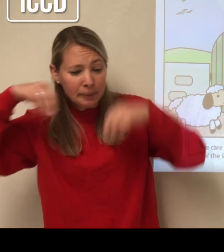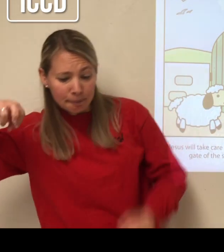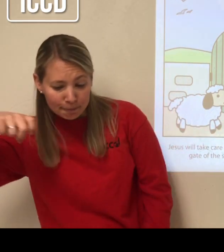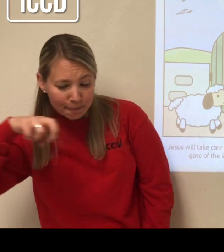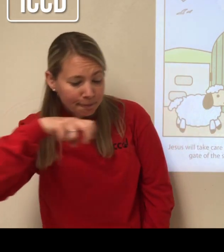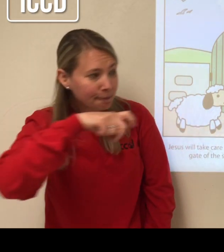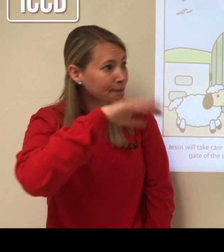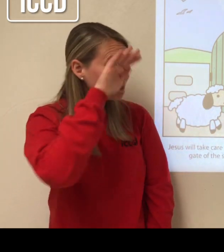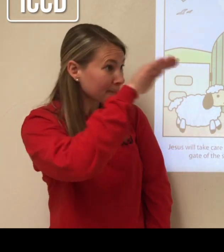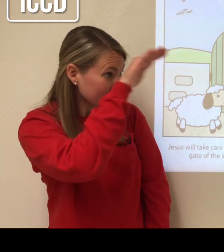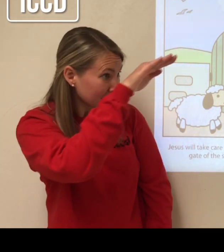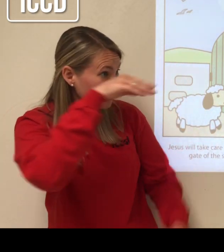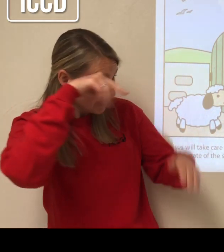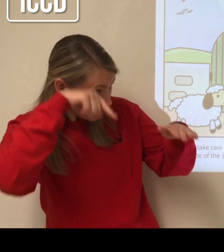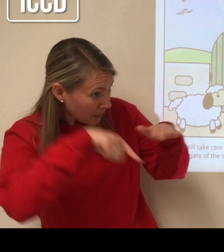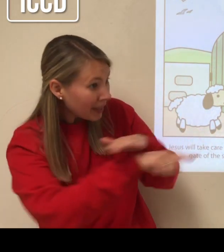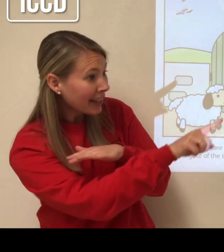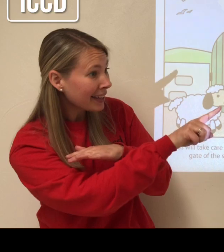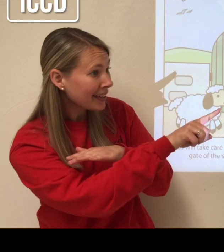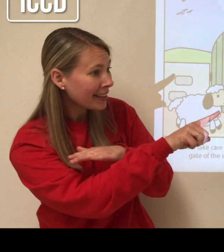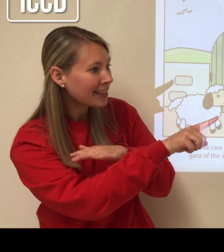Those sheep will be saved.